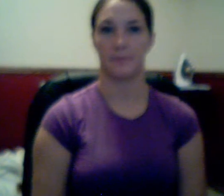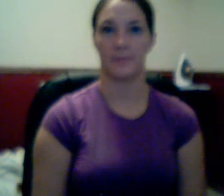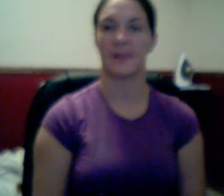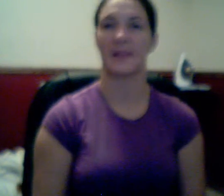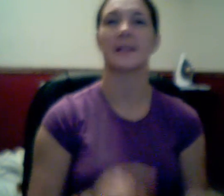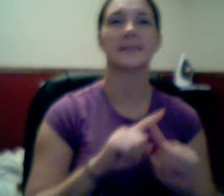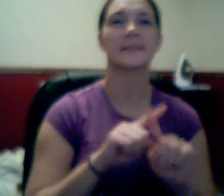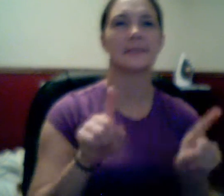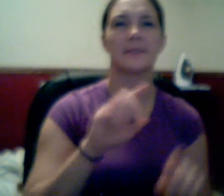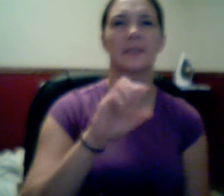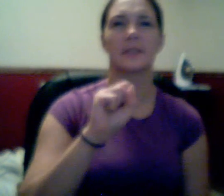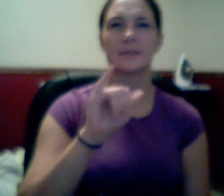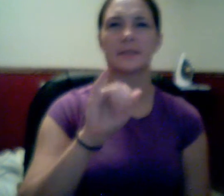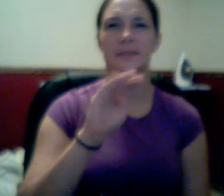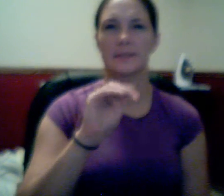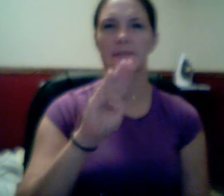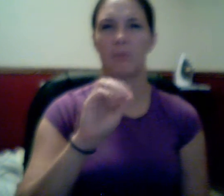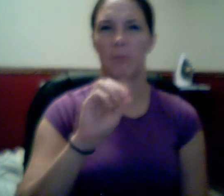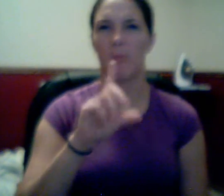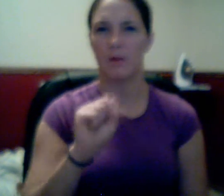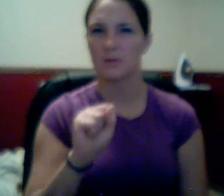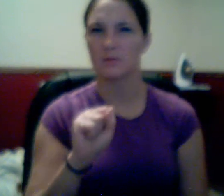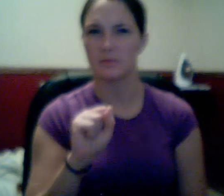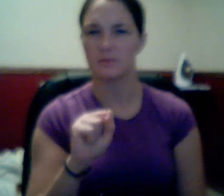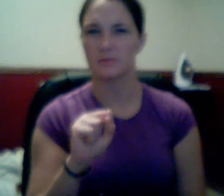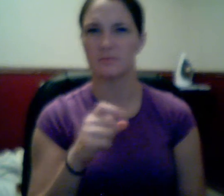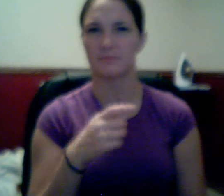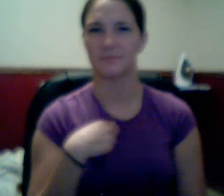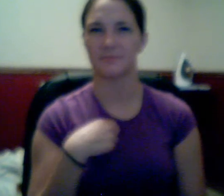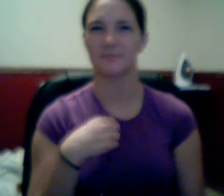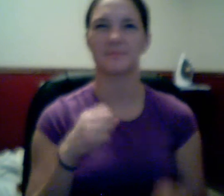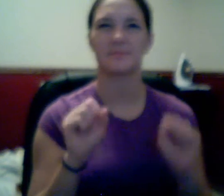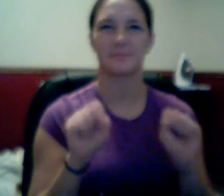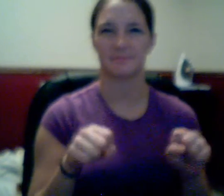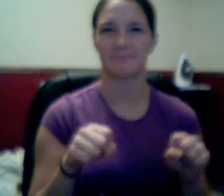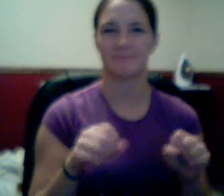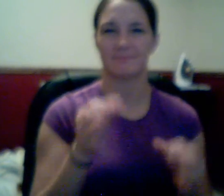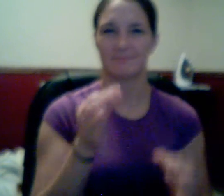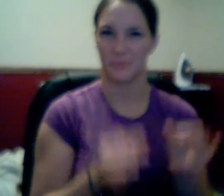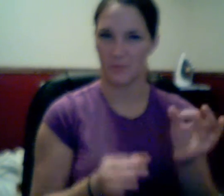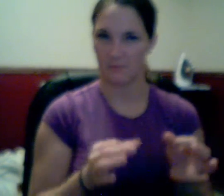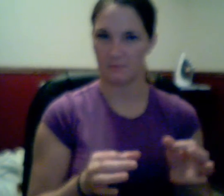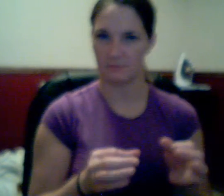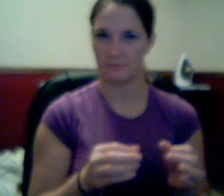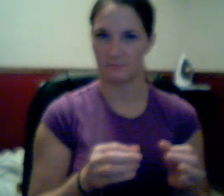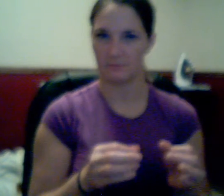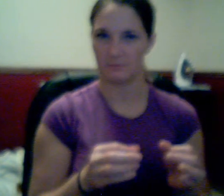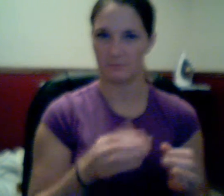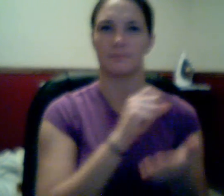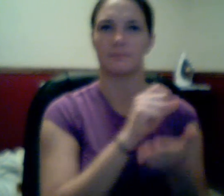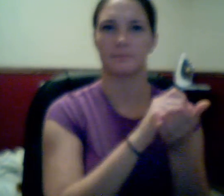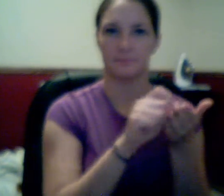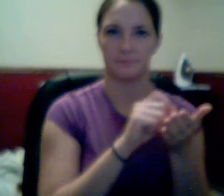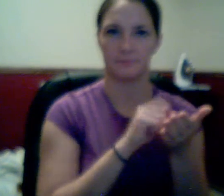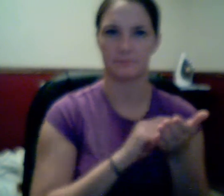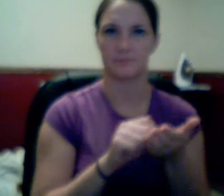over a little curly tilde over the q. That's fine, but it can be represented by the letter j.